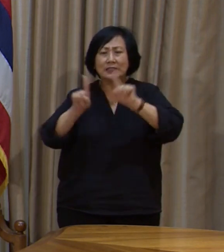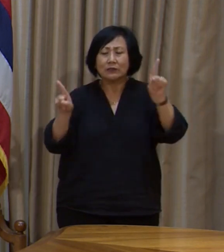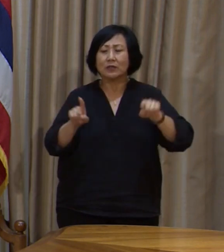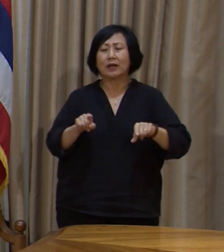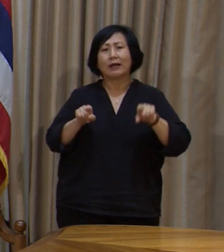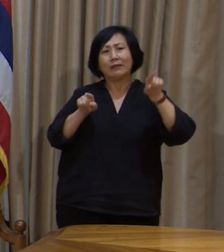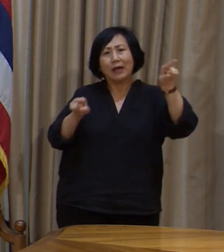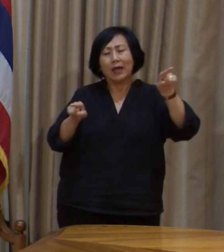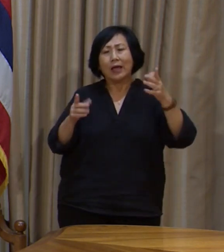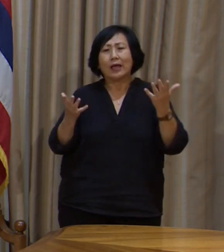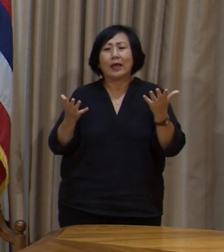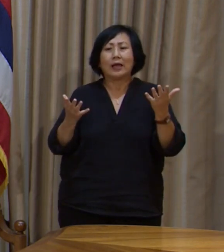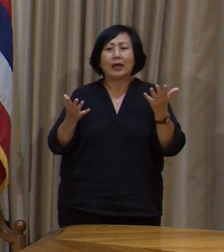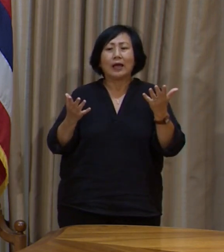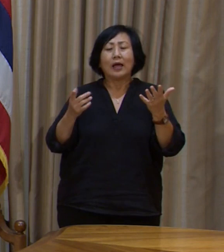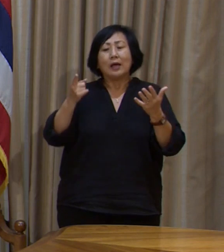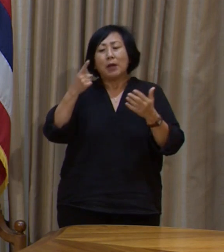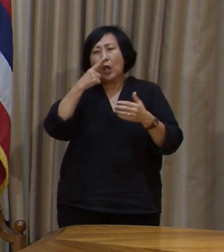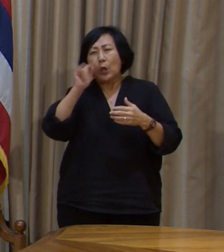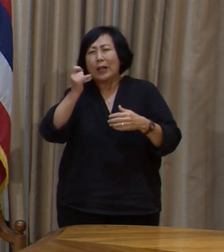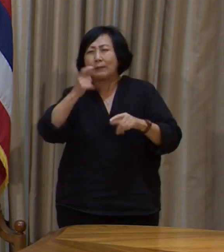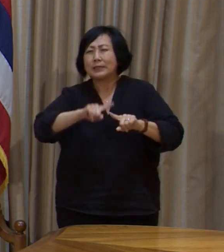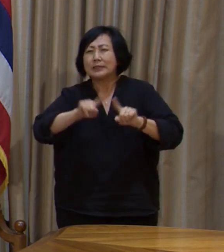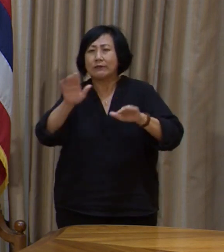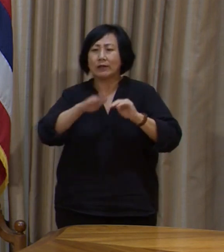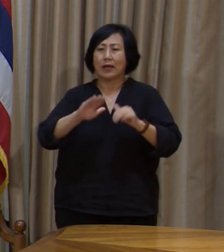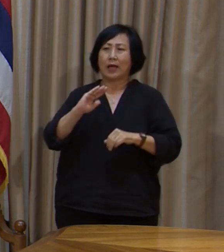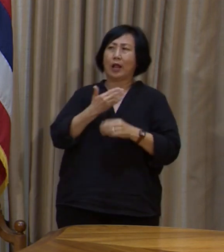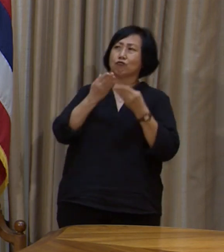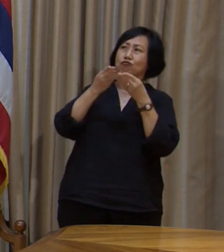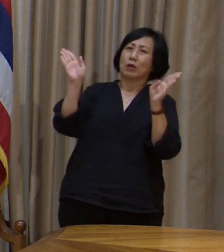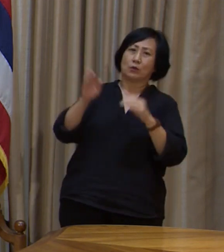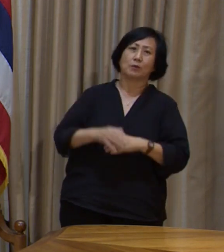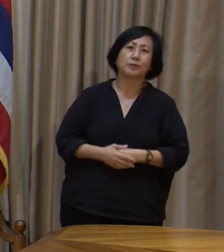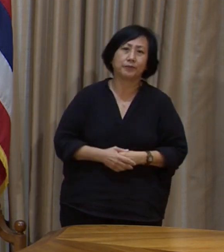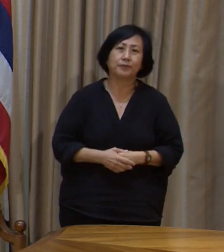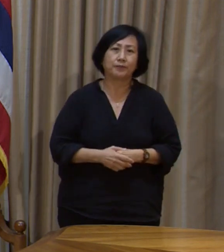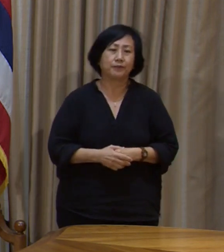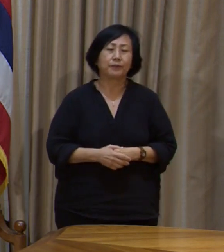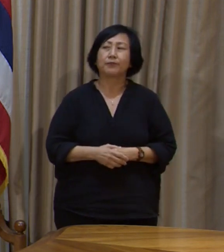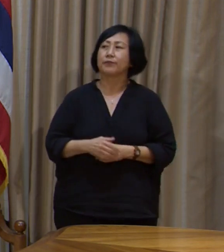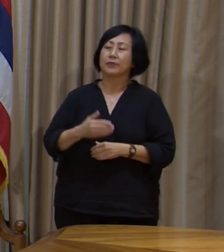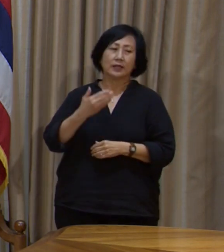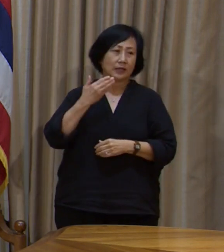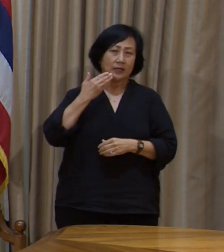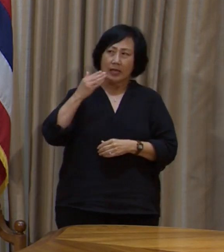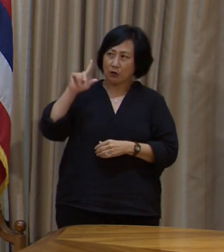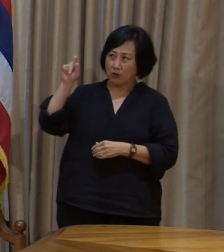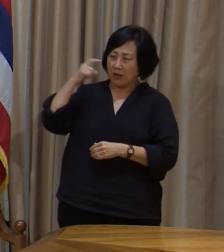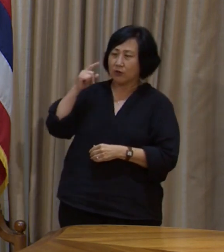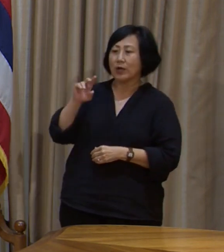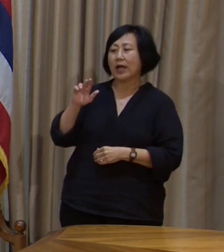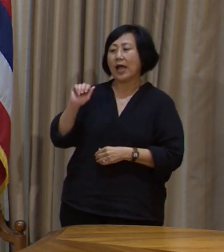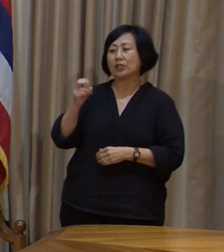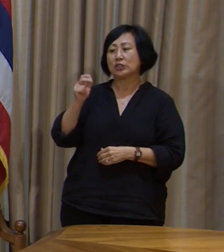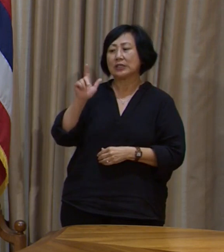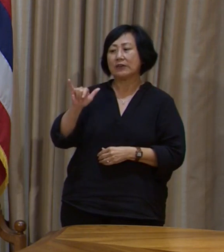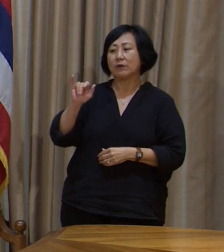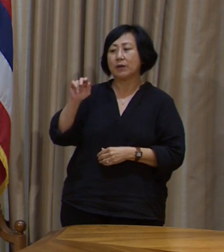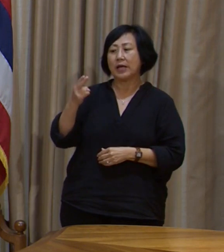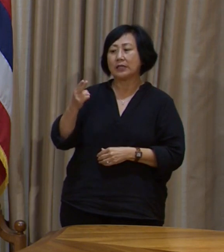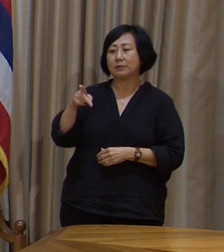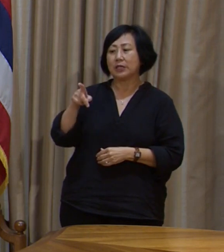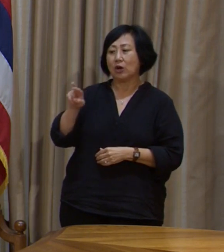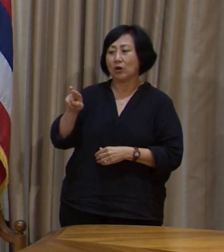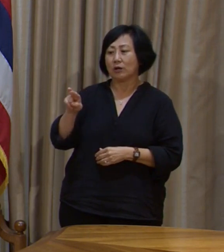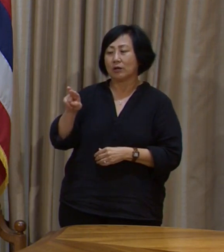presented in a little different schedule. Thank you very much, Governor. Ashley Mizuo, HPR.